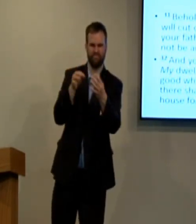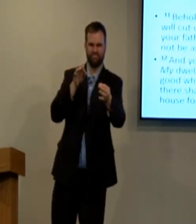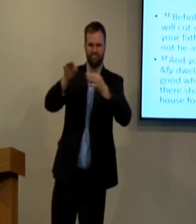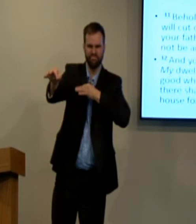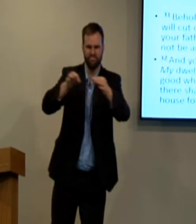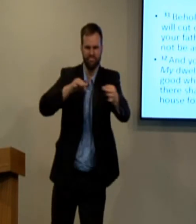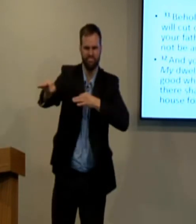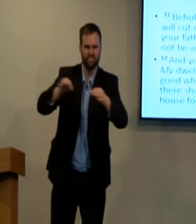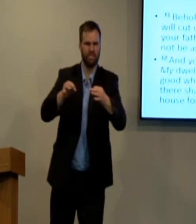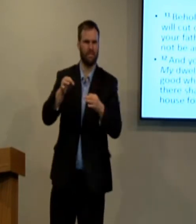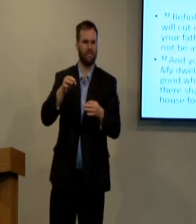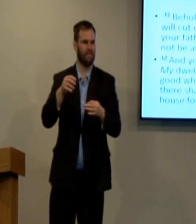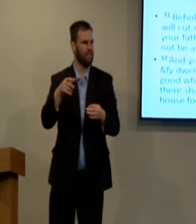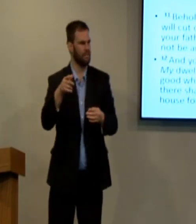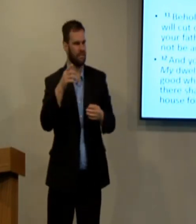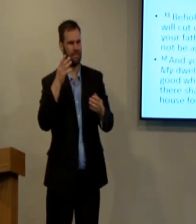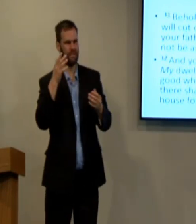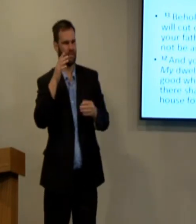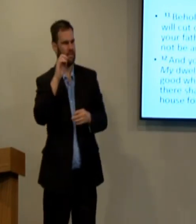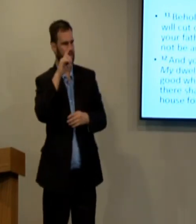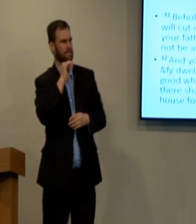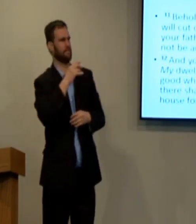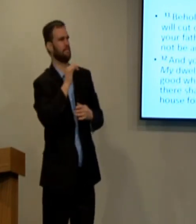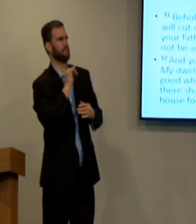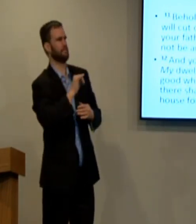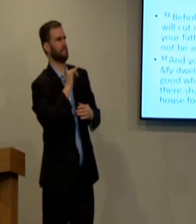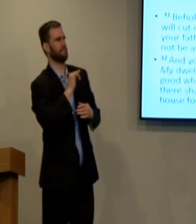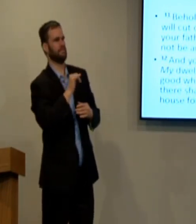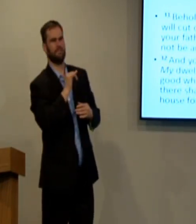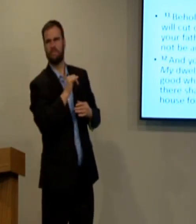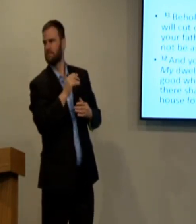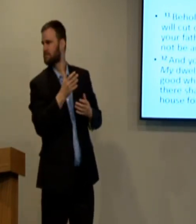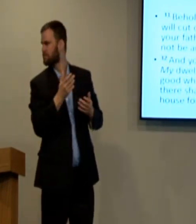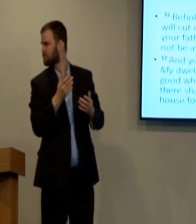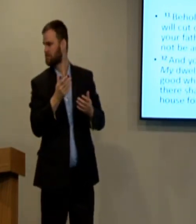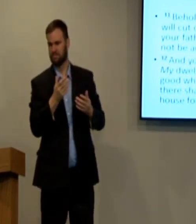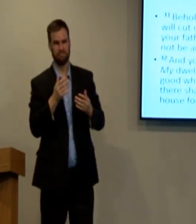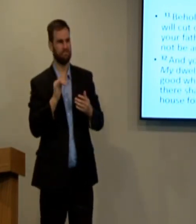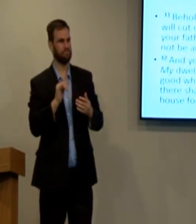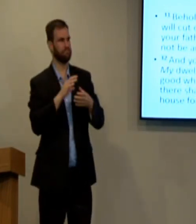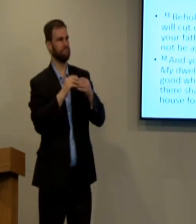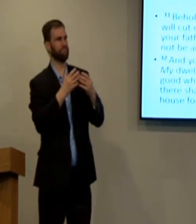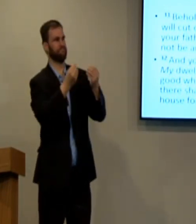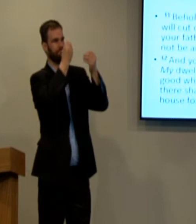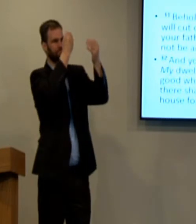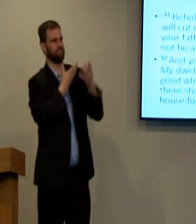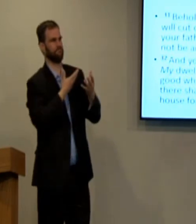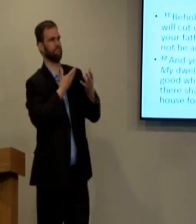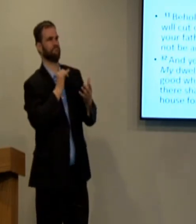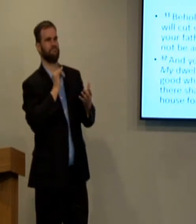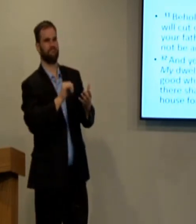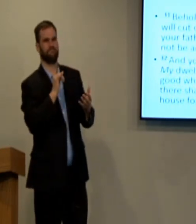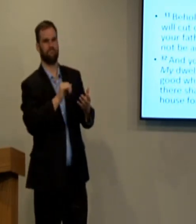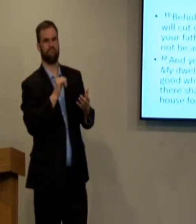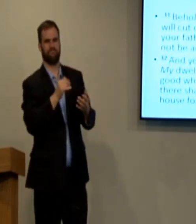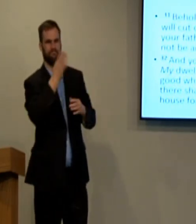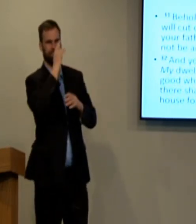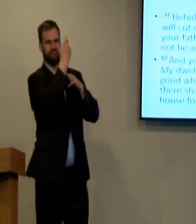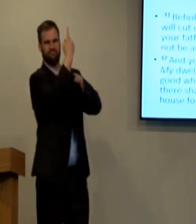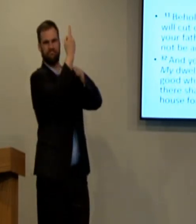he did not follow God's law, he did not do what God said, and here was the command, there was going to be a strict punishment that was informed to him